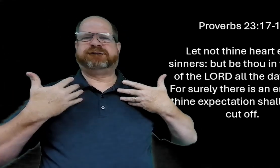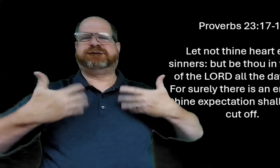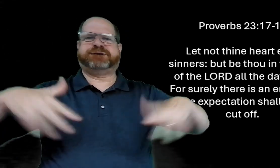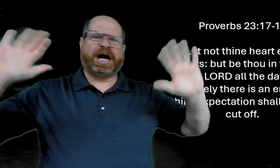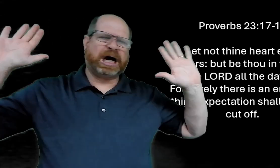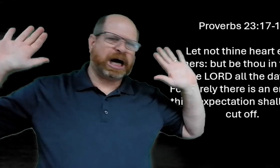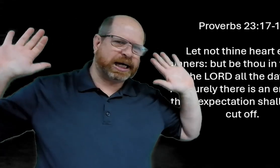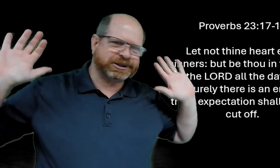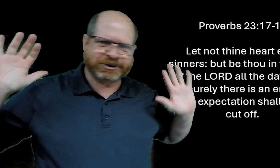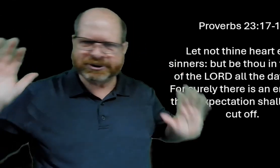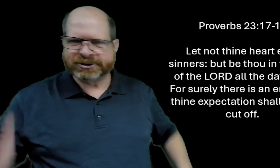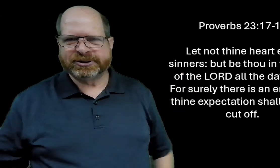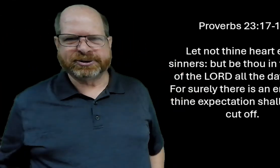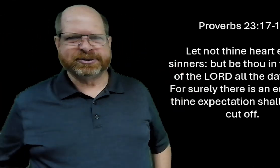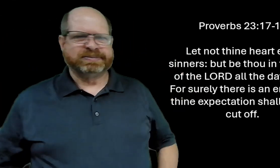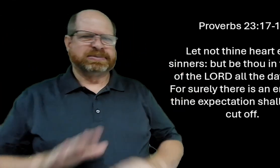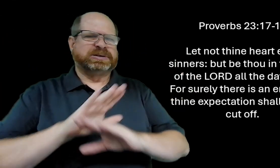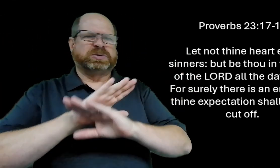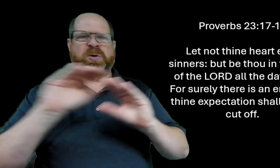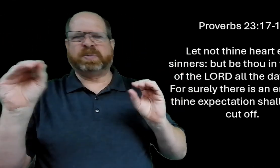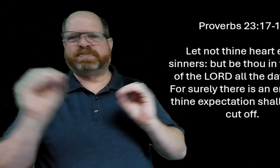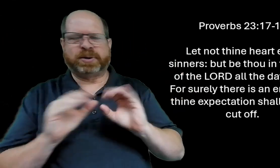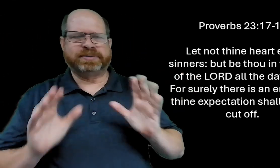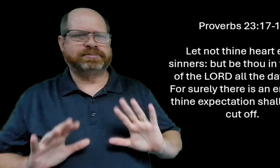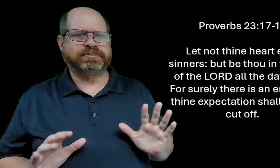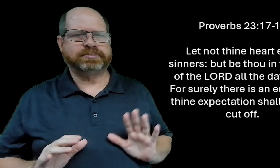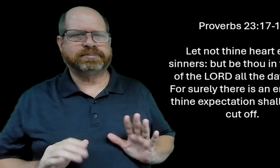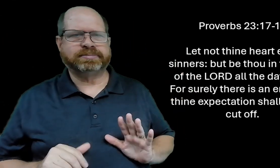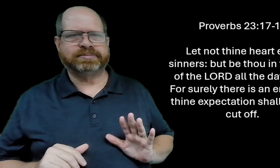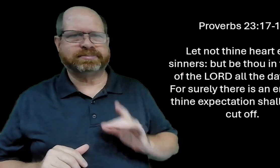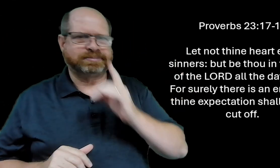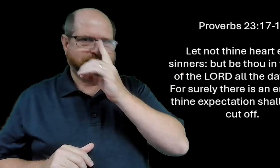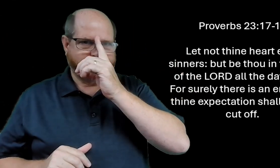when this life is finished it'll be no more